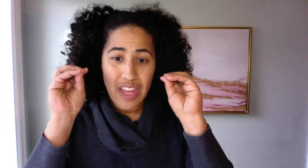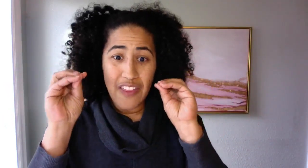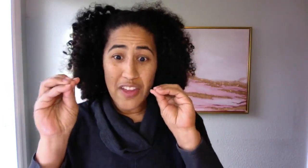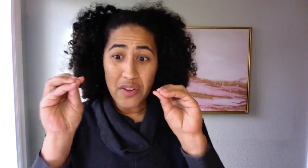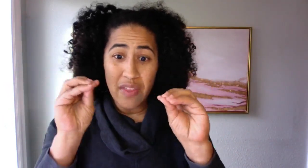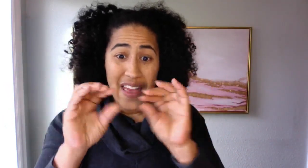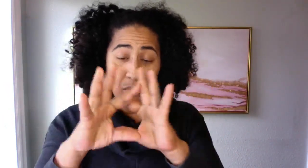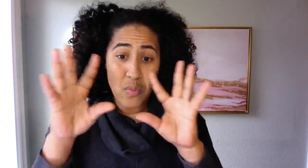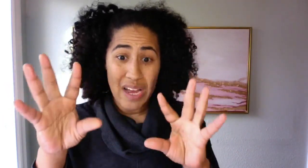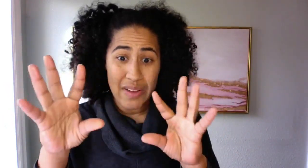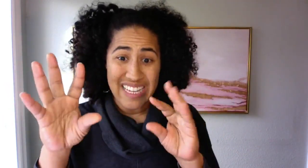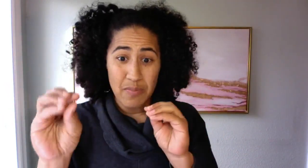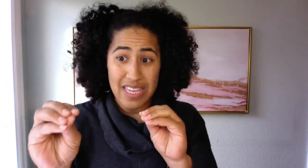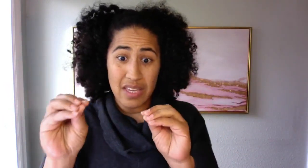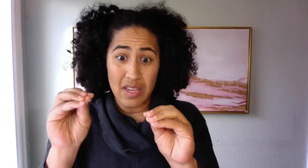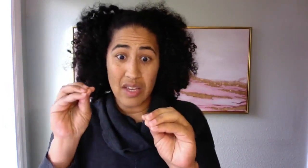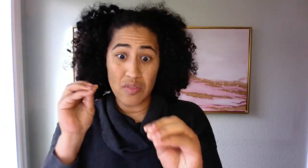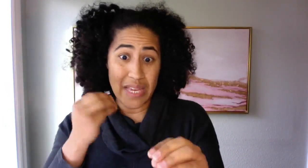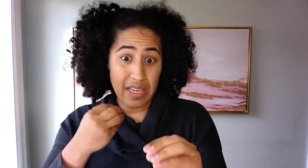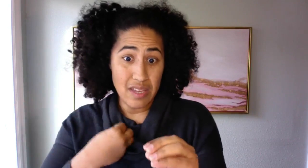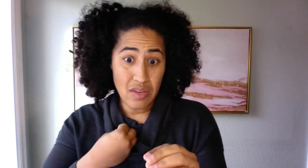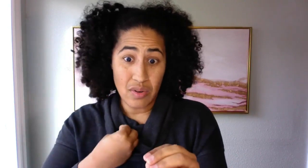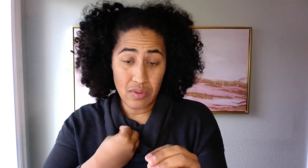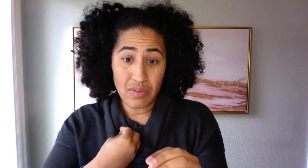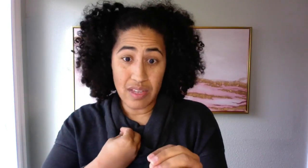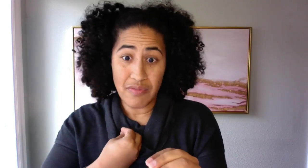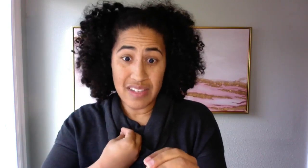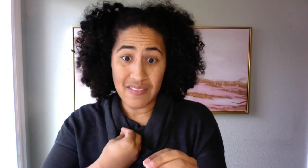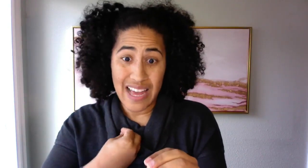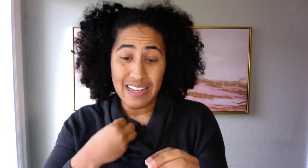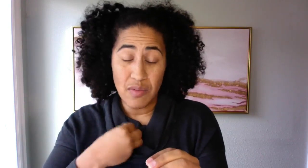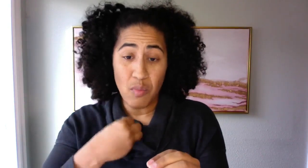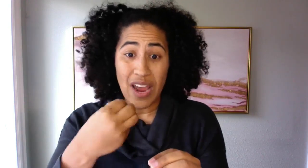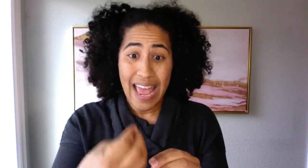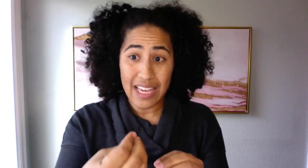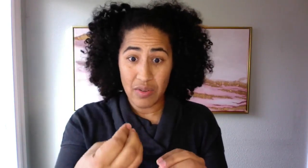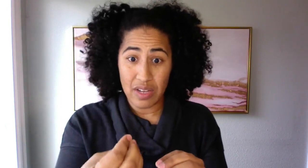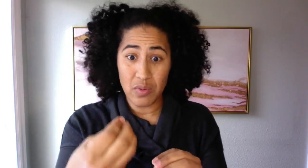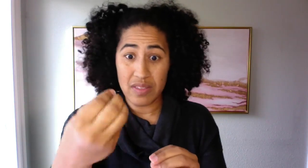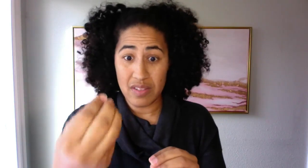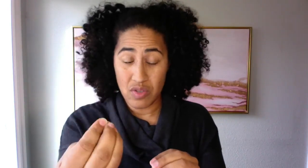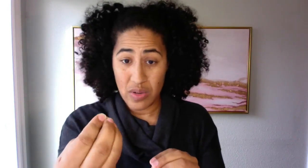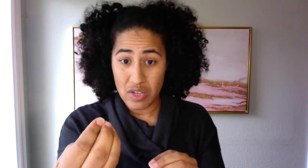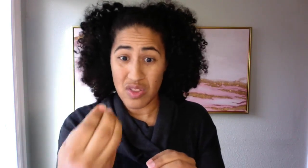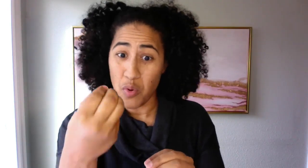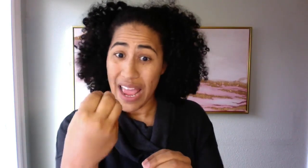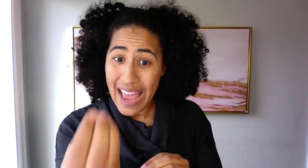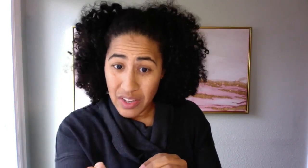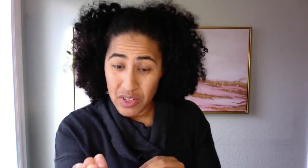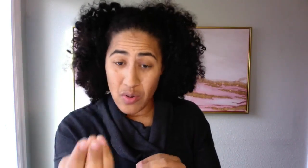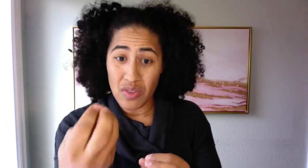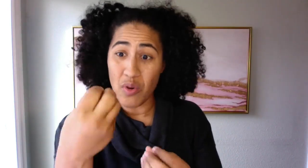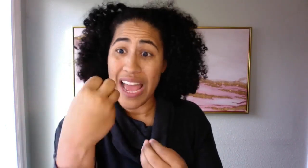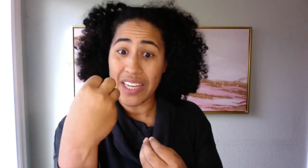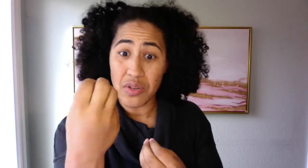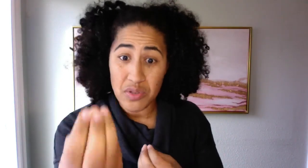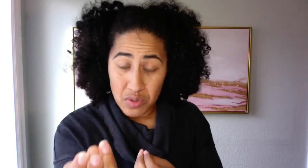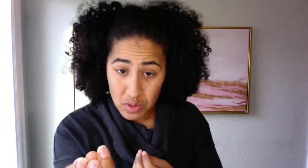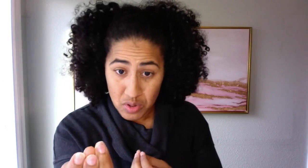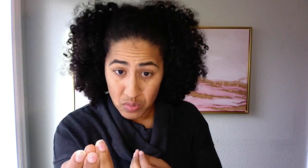and there, and that rewiring is making, is making you the effect of that more accurate with the situation. The more accurate you are, the more accurate your solutions will